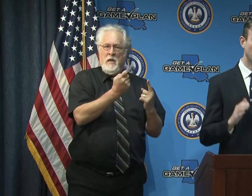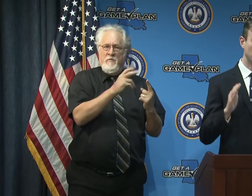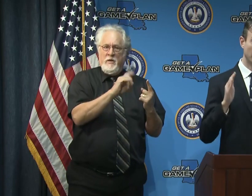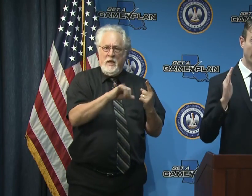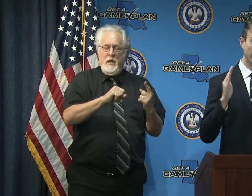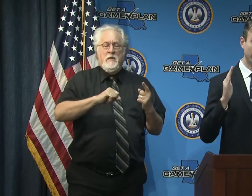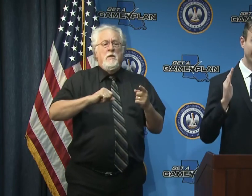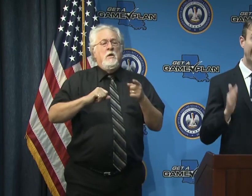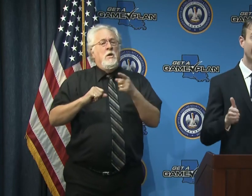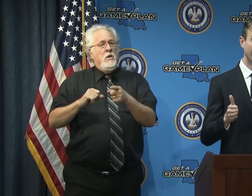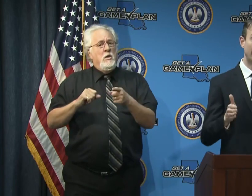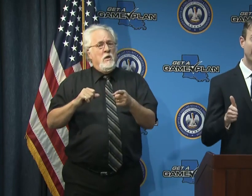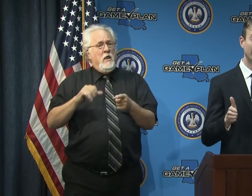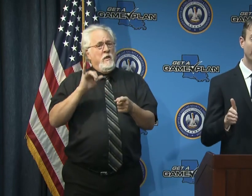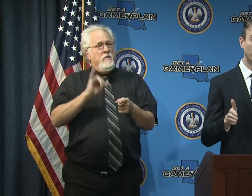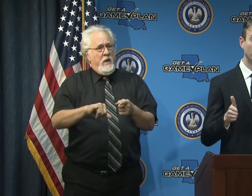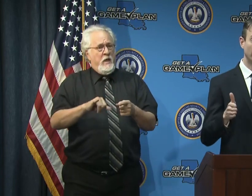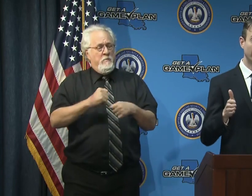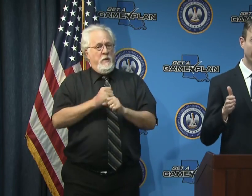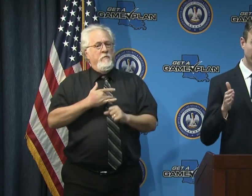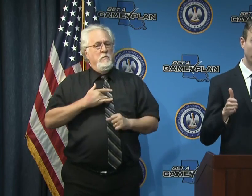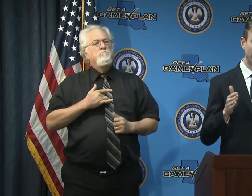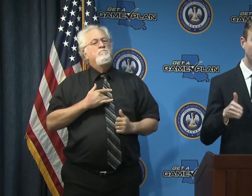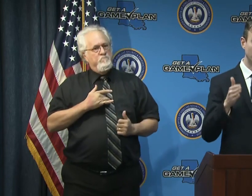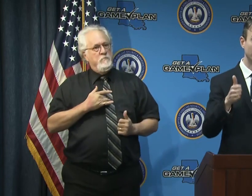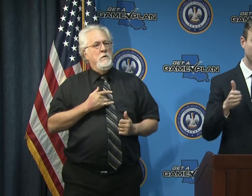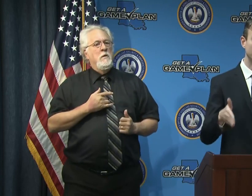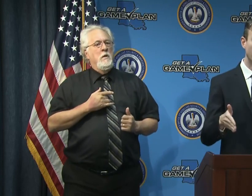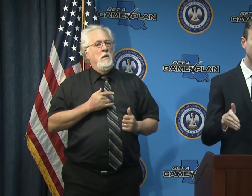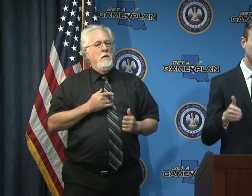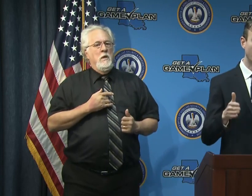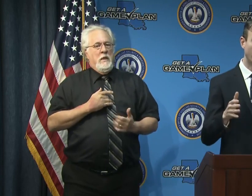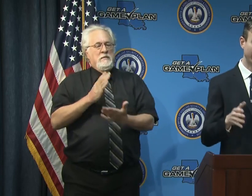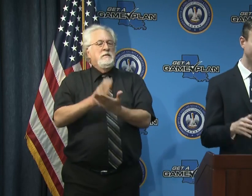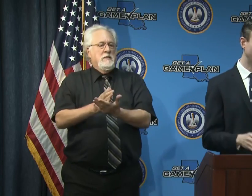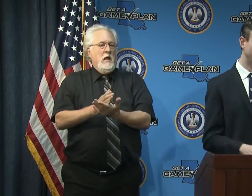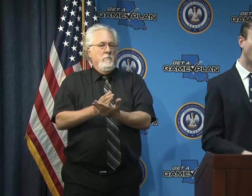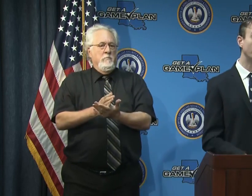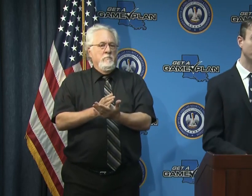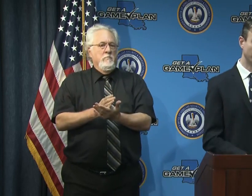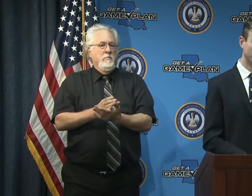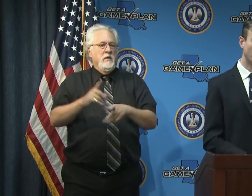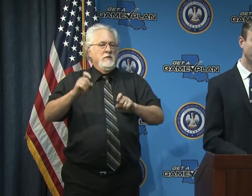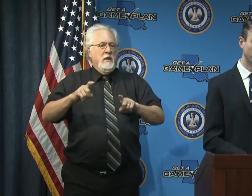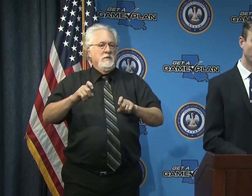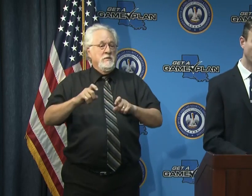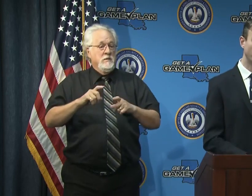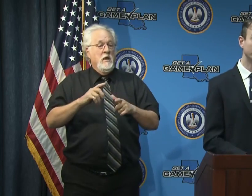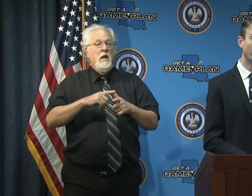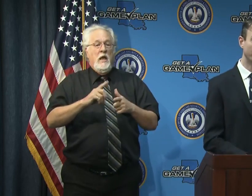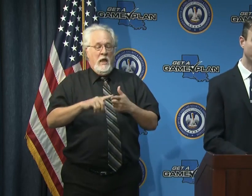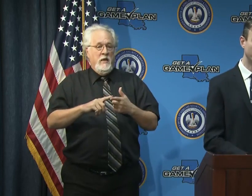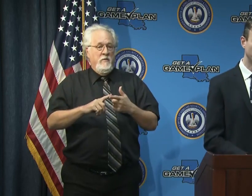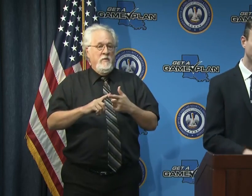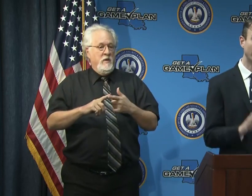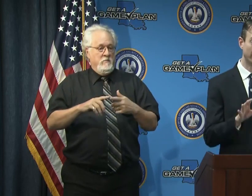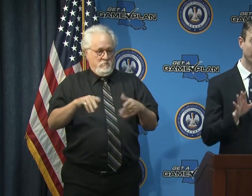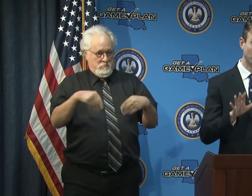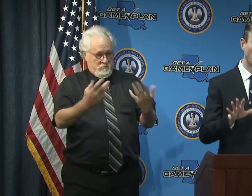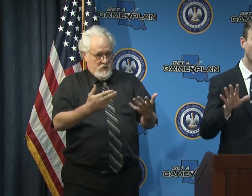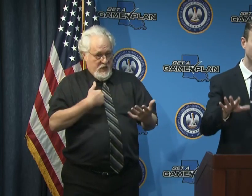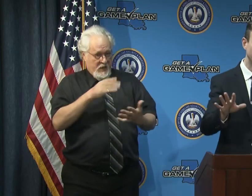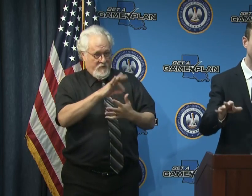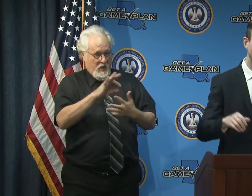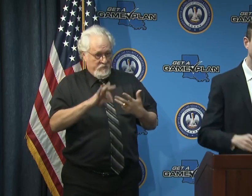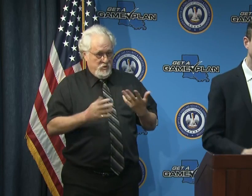and so that that made them feel that they needed to stop the trial and give the option of starting the drug on those other individuals rather